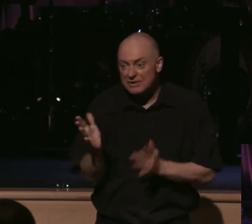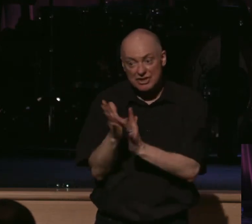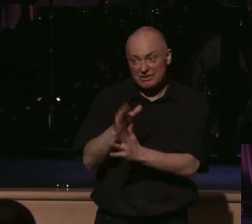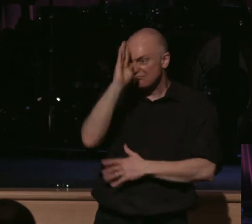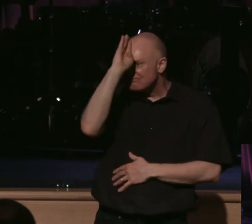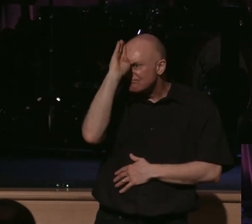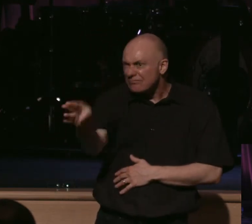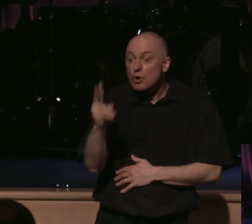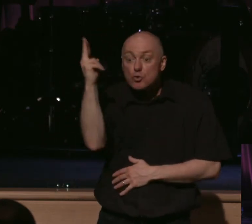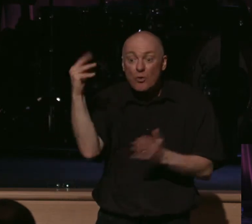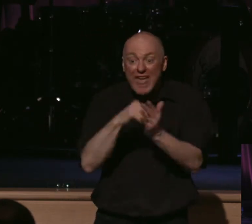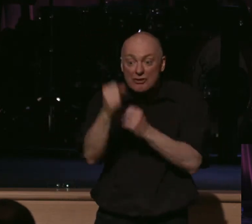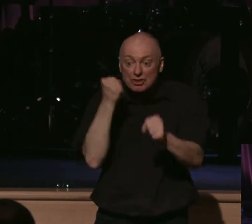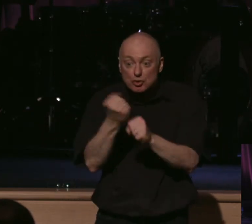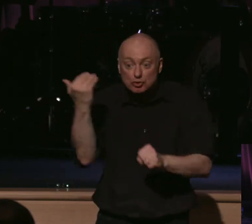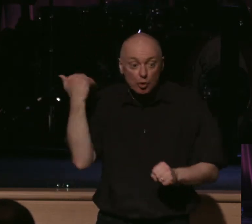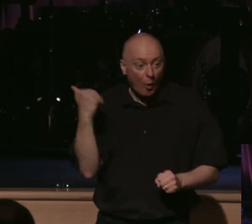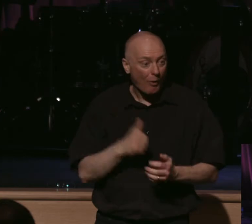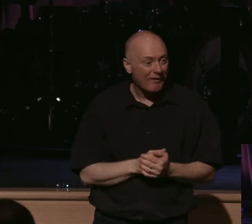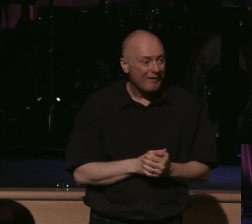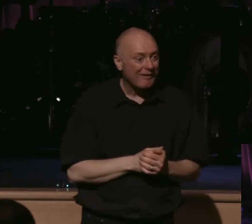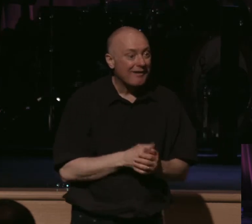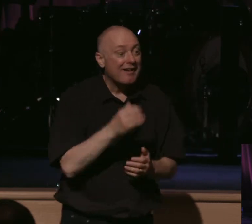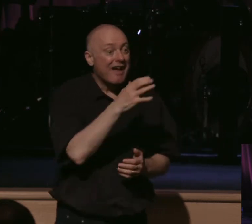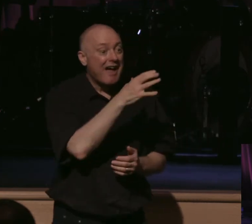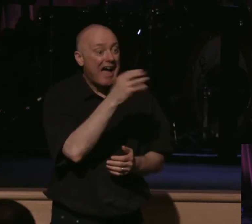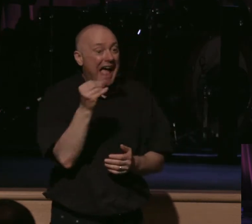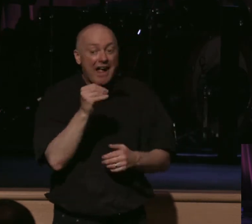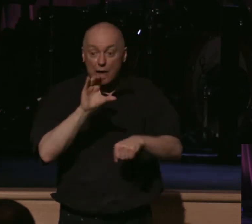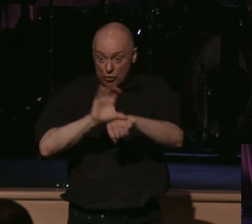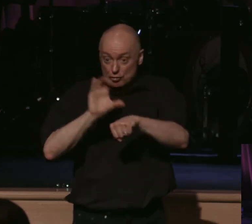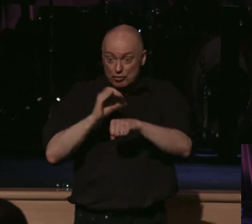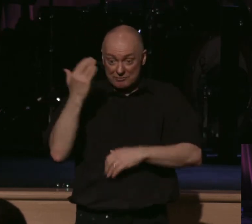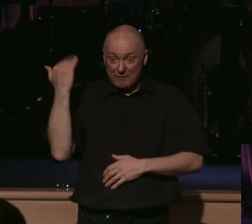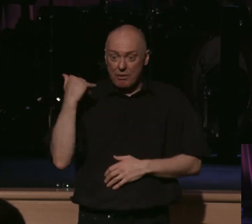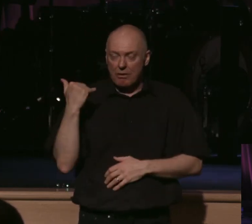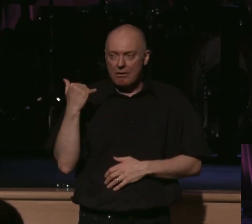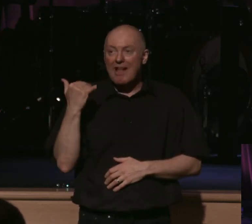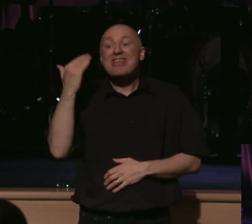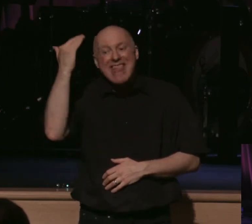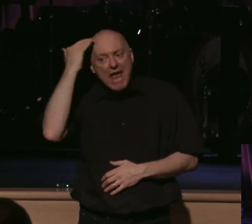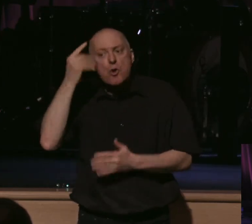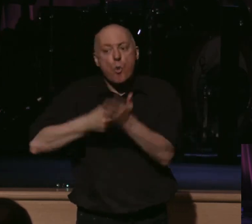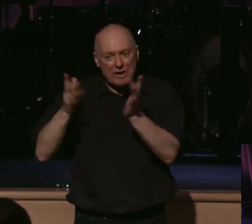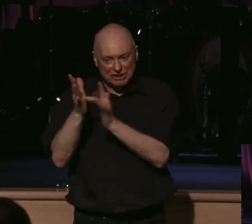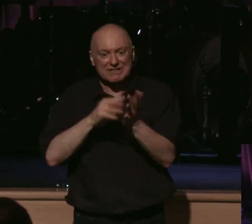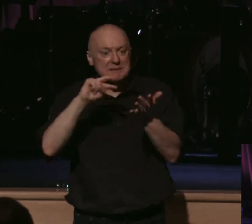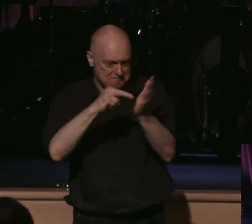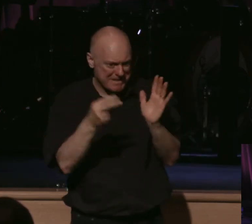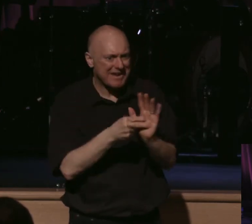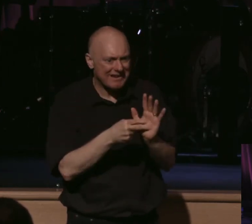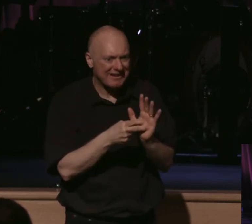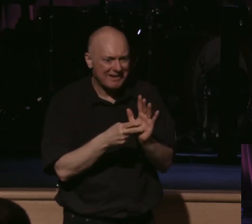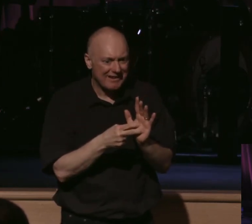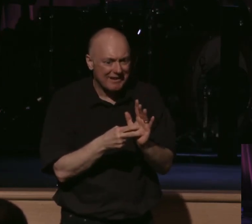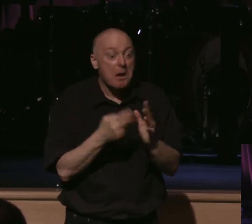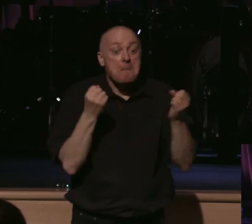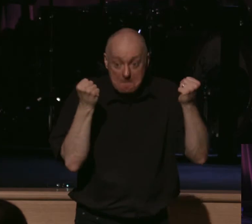these words 2,000 years ago, and the early church would find out pretty quickly what he meant by this. Because they would actually, many of them would